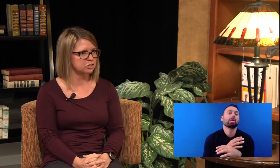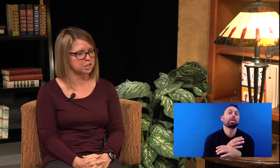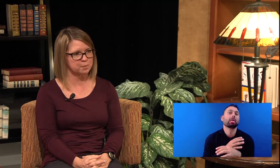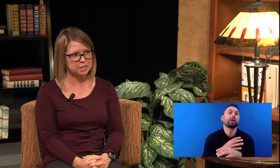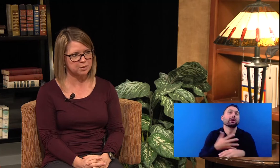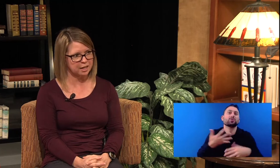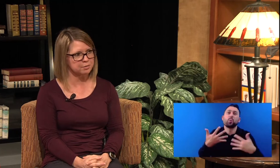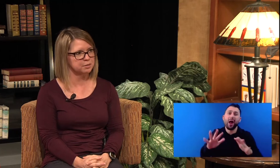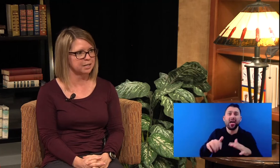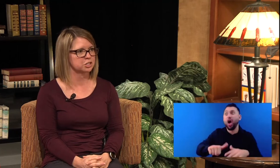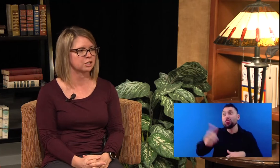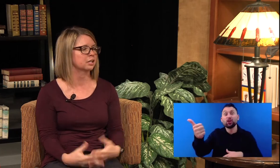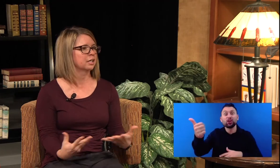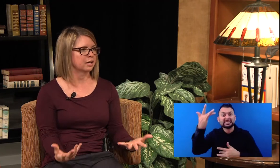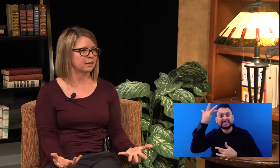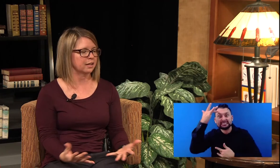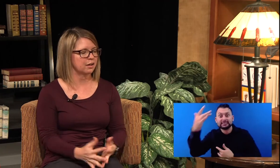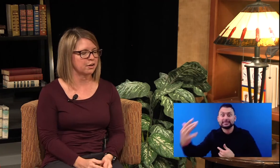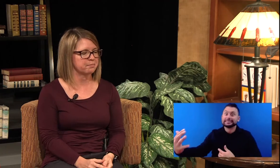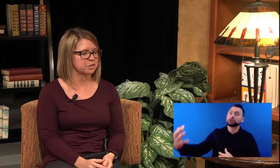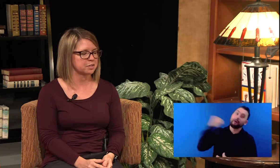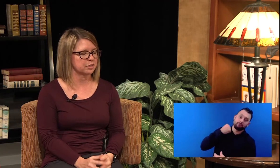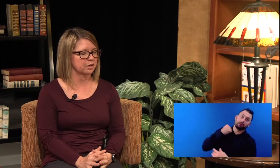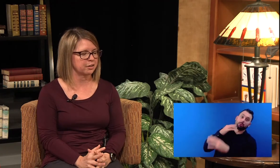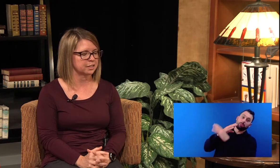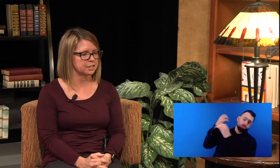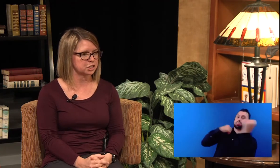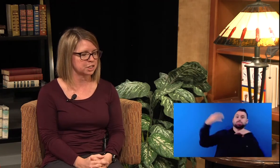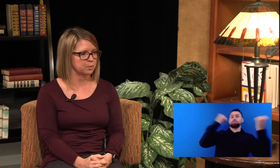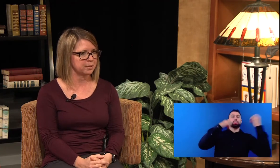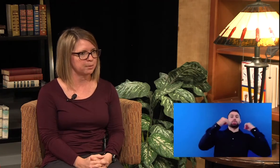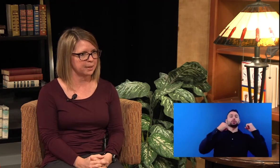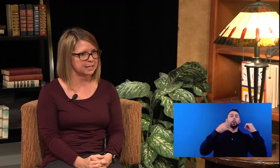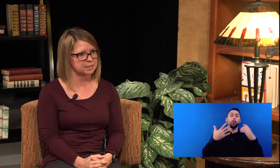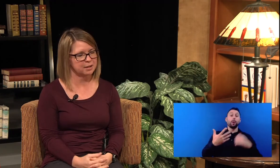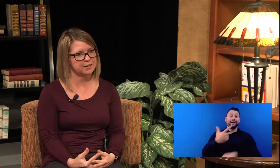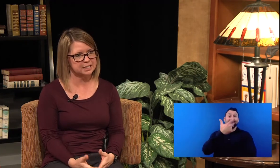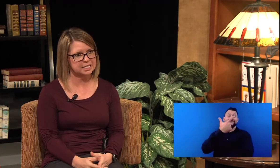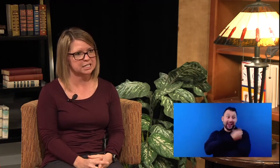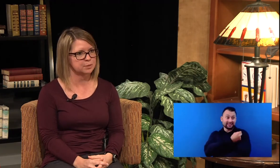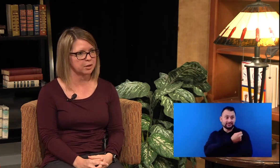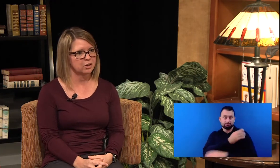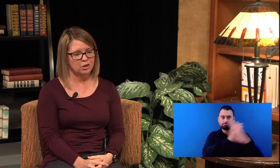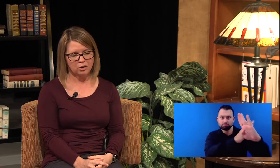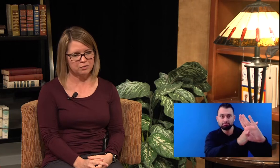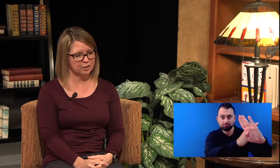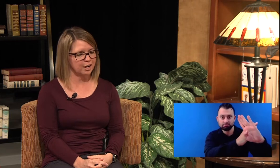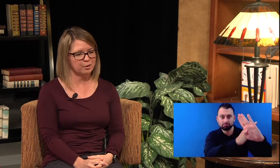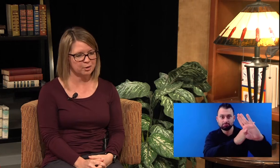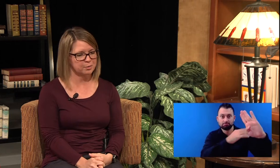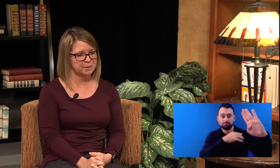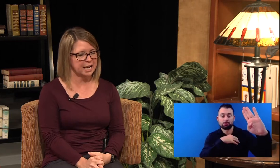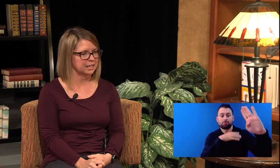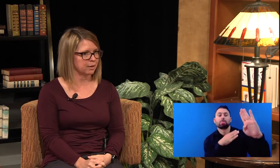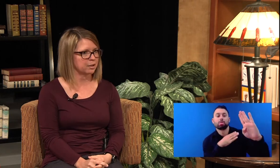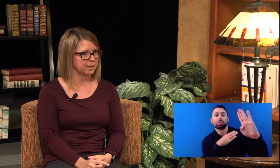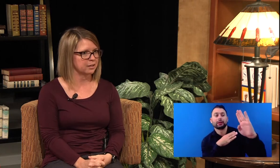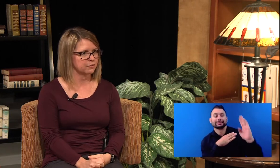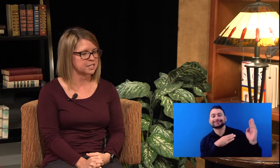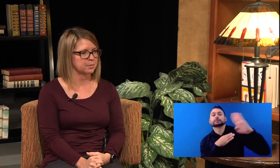touch base with them to make sure that, um, those other health conditions wouldn't be impacted by vaccines. But overall it would be highly recommended for somebody